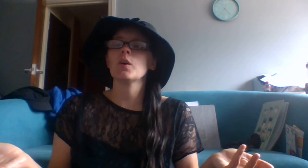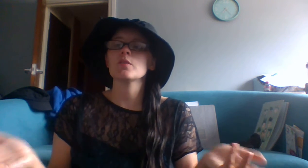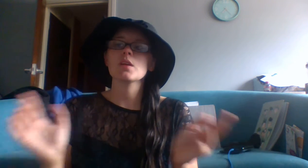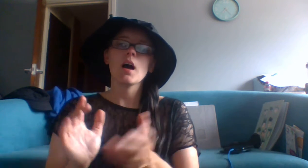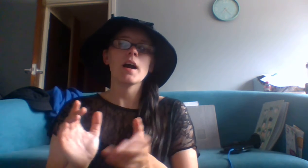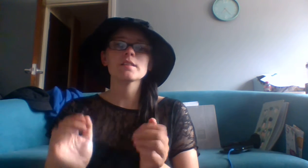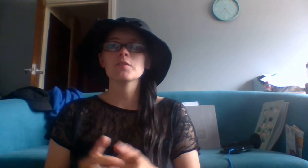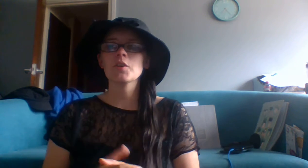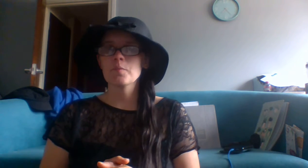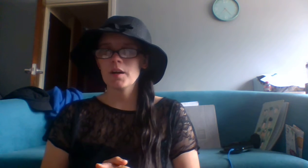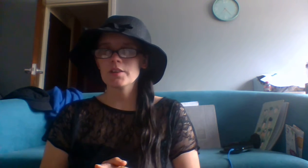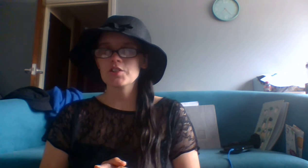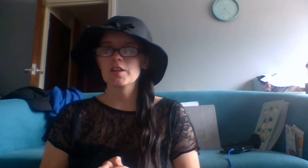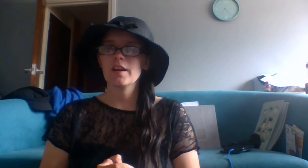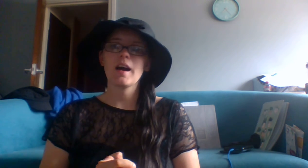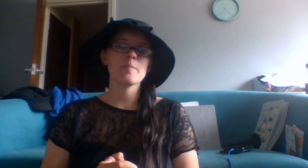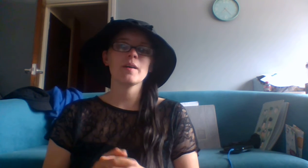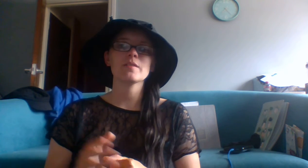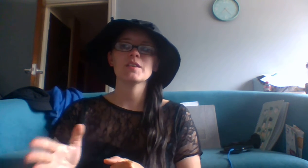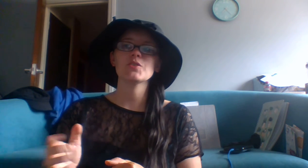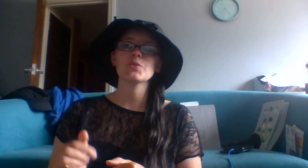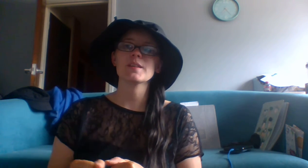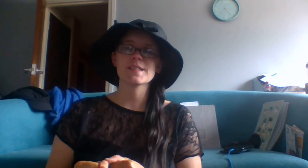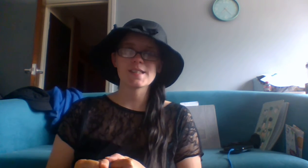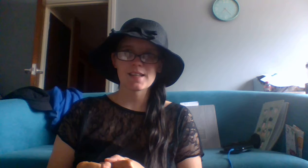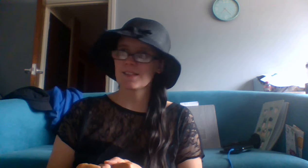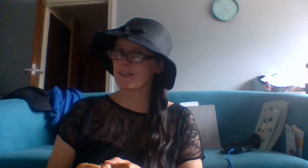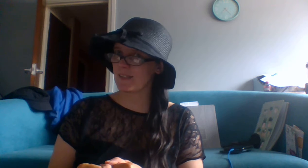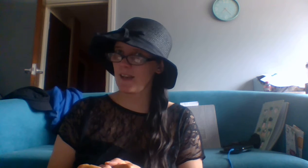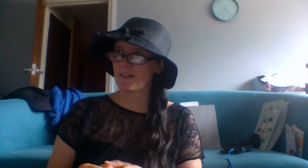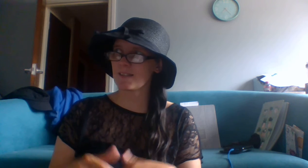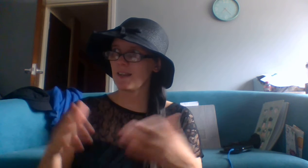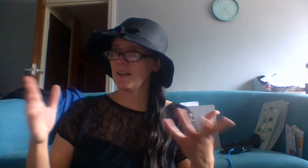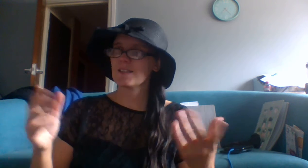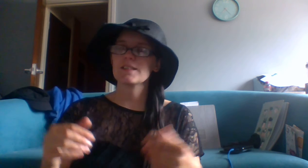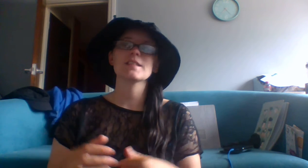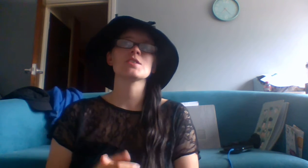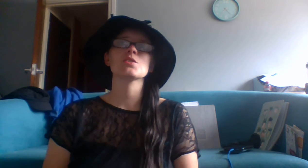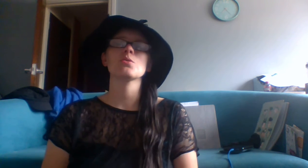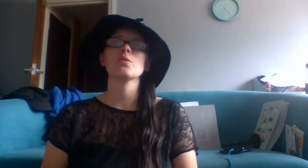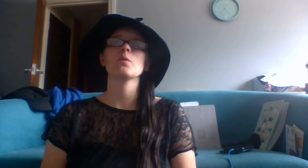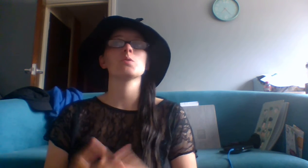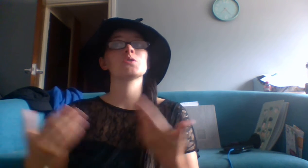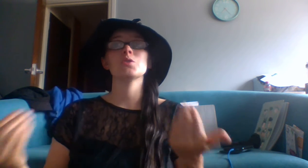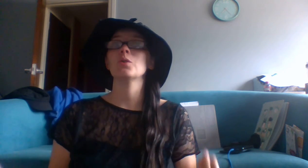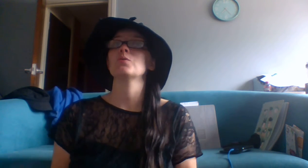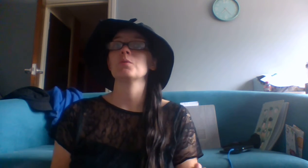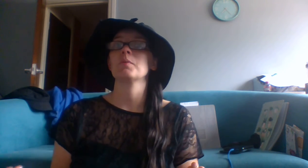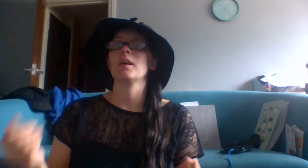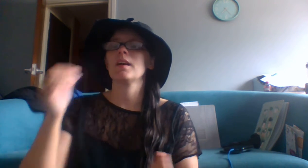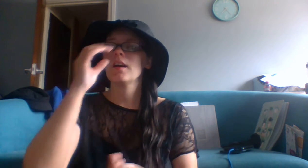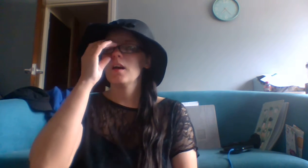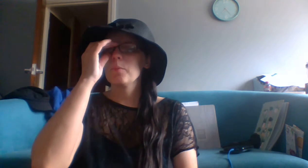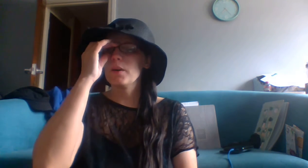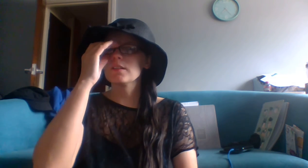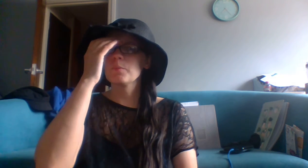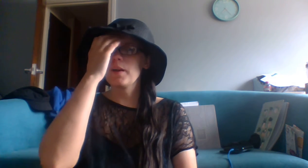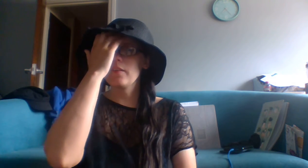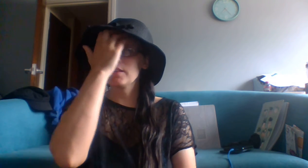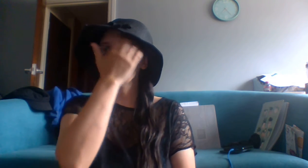knows? I don't know much about Hindu assassin sects. So this story was new to me. But apparently